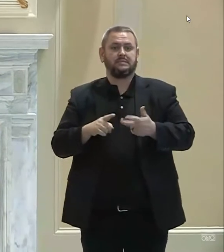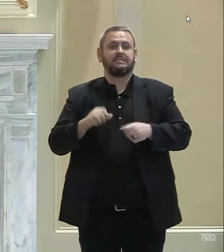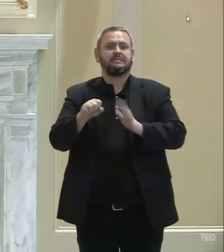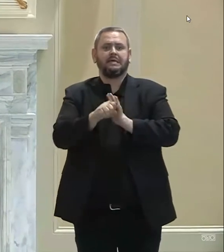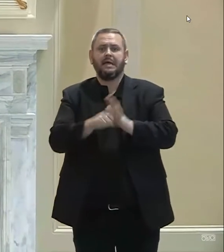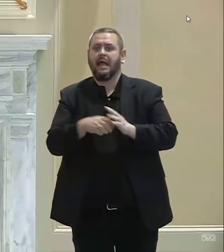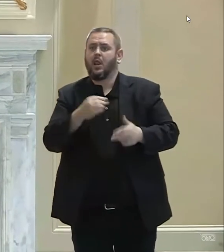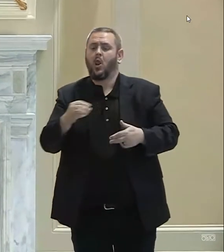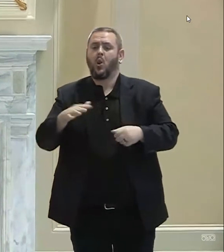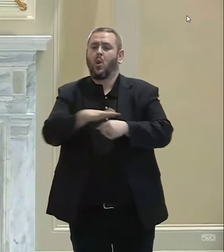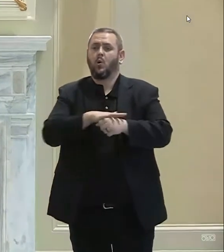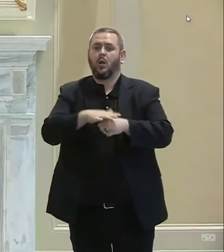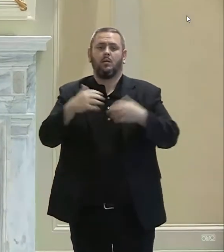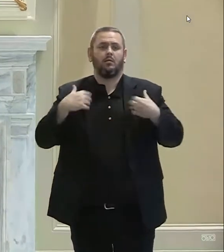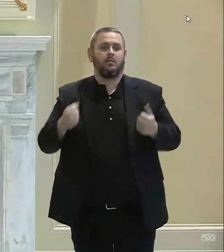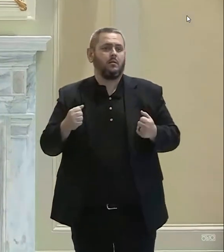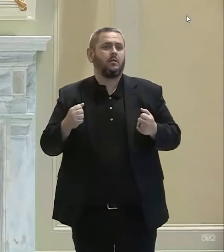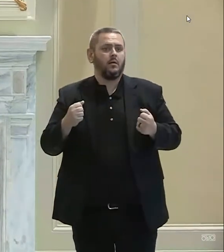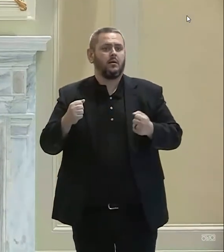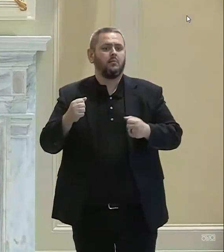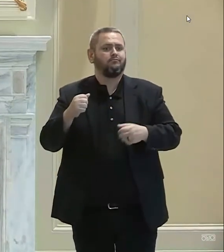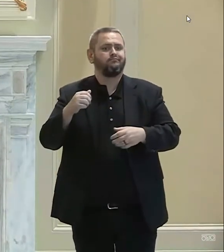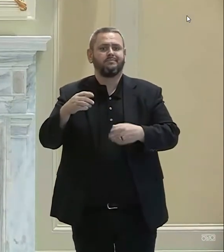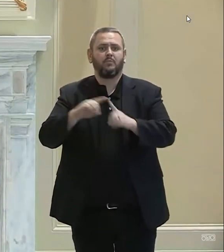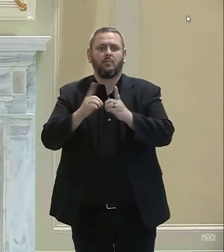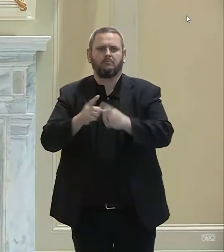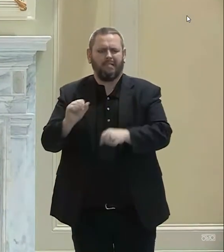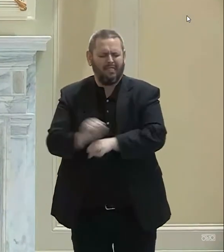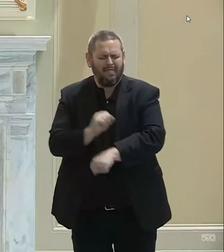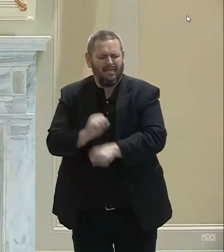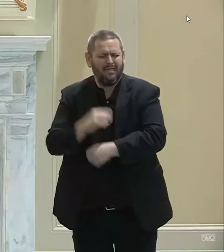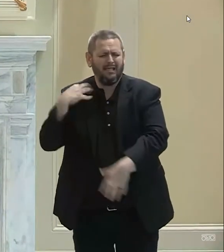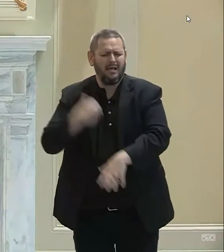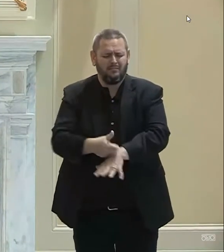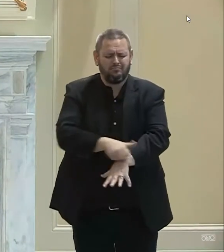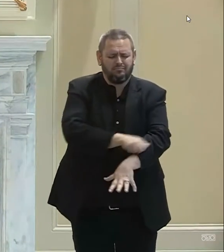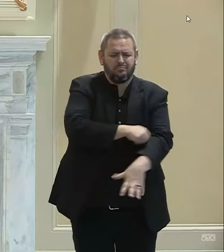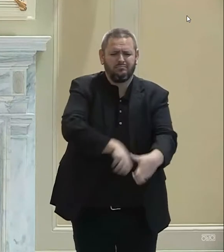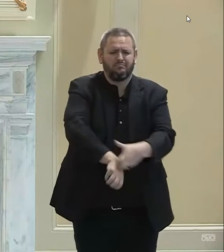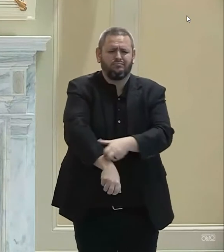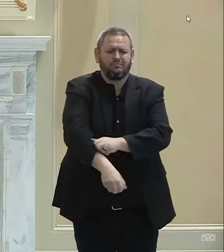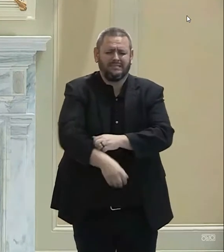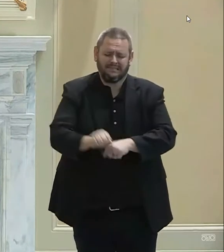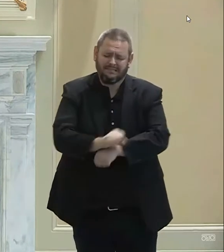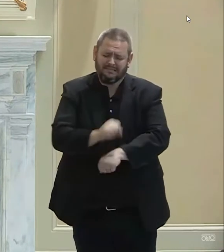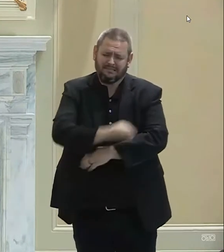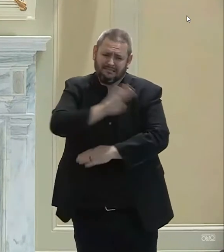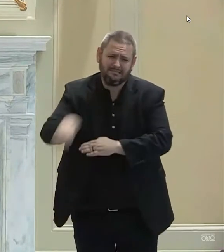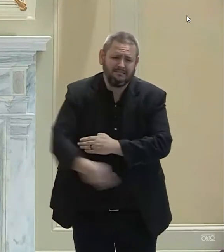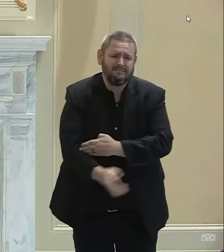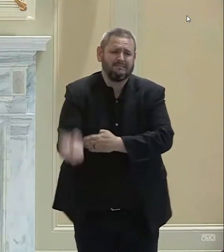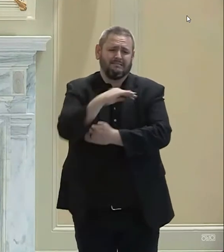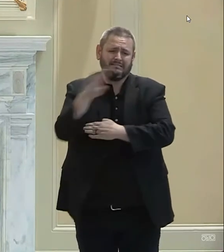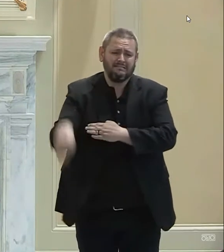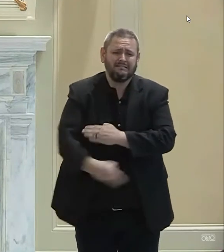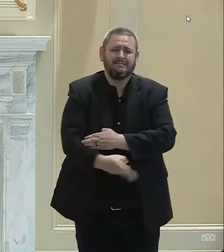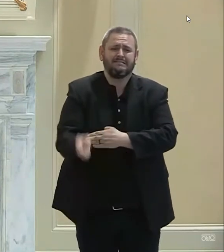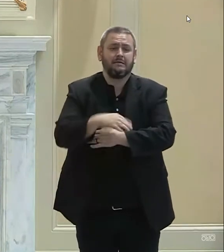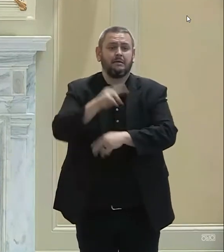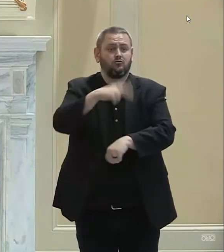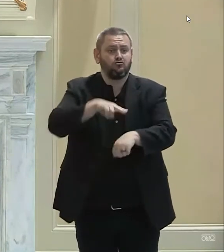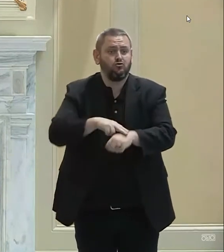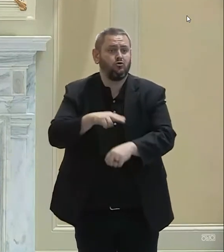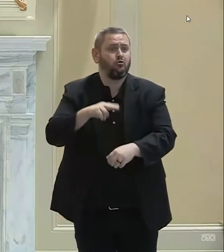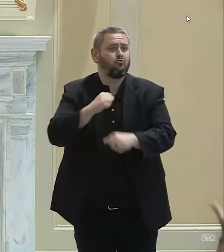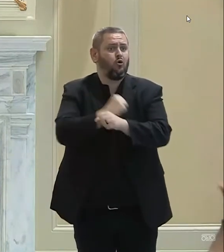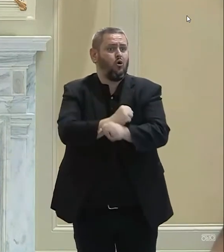hard. The National Guard has been an instrumental part of our planning and execution of this process. And